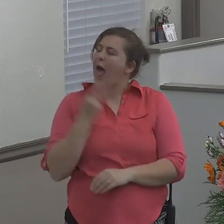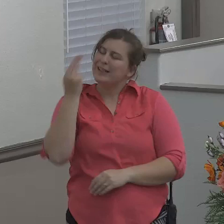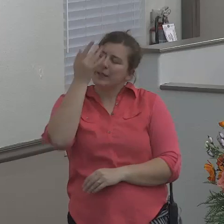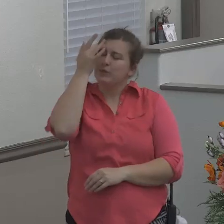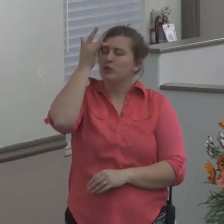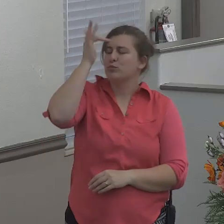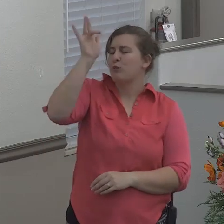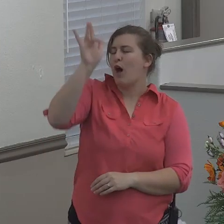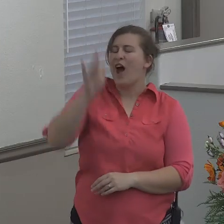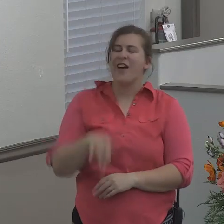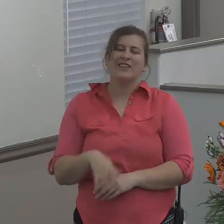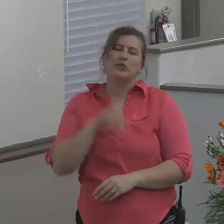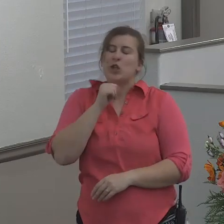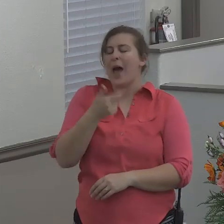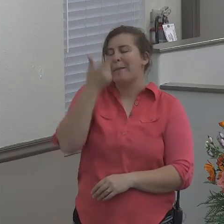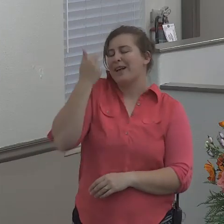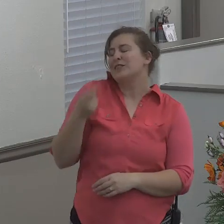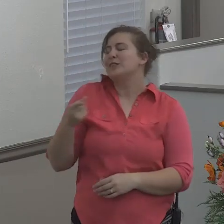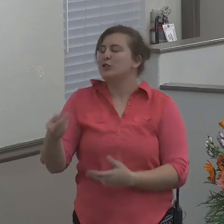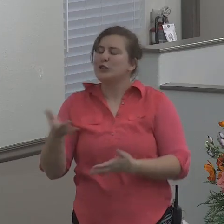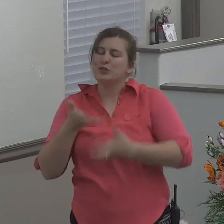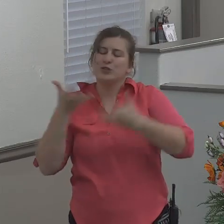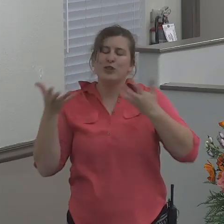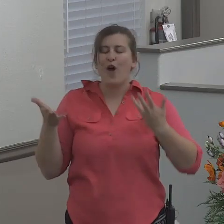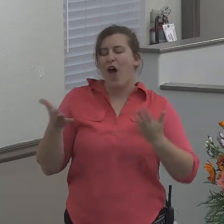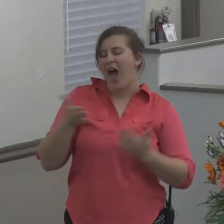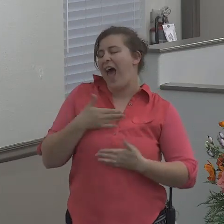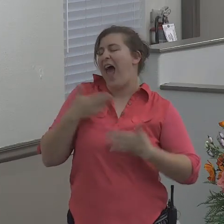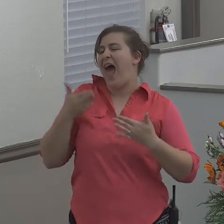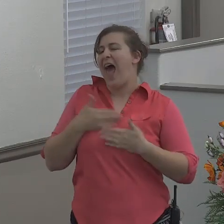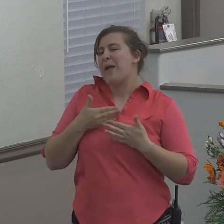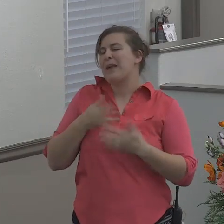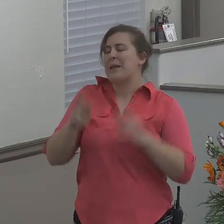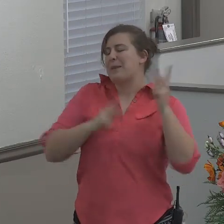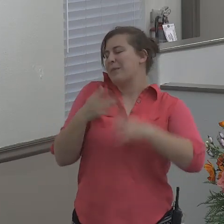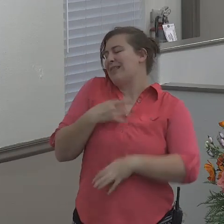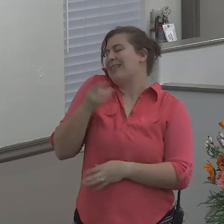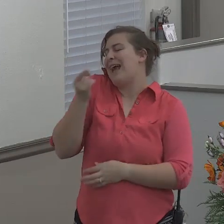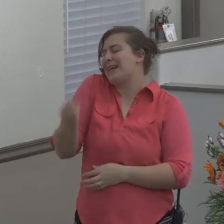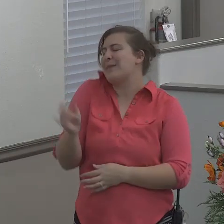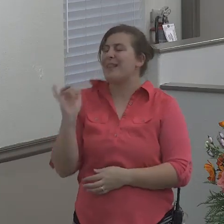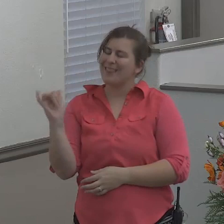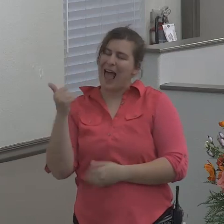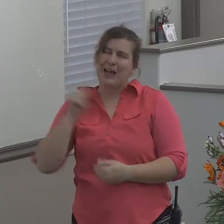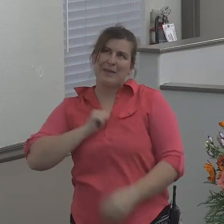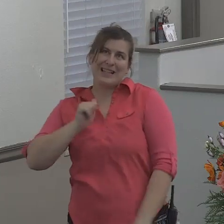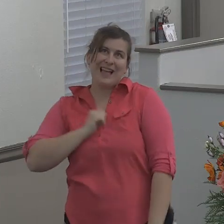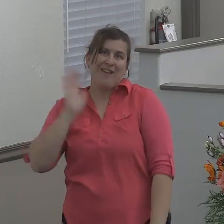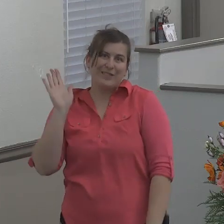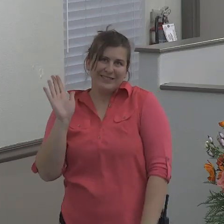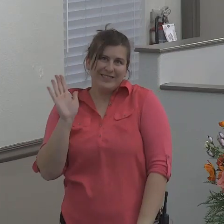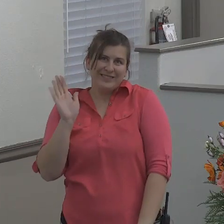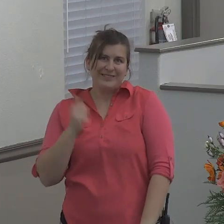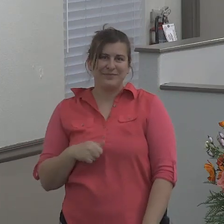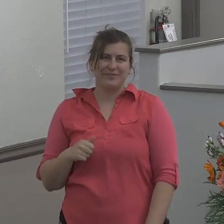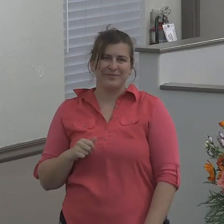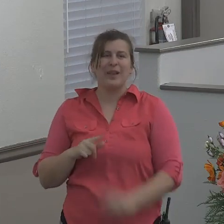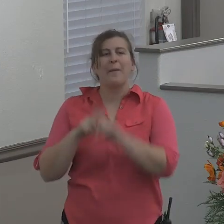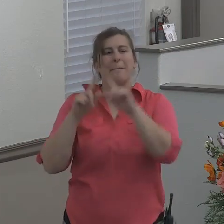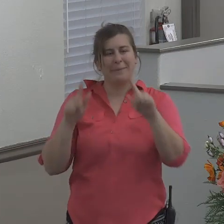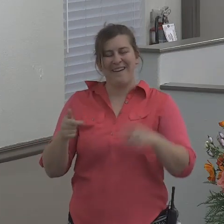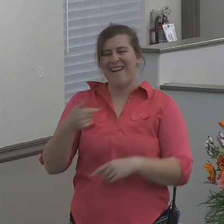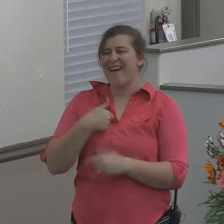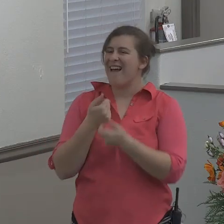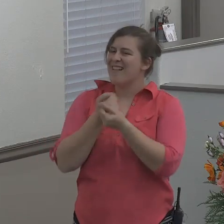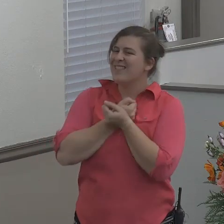Not because he was so happy and such a likable guy as myself. But I love the